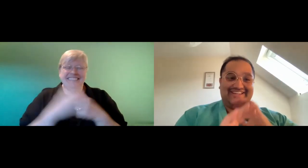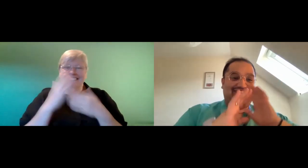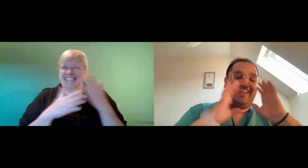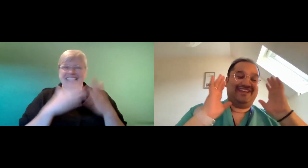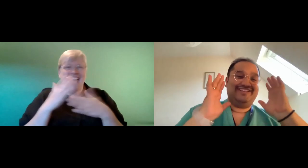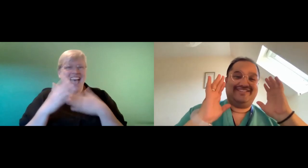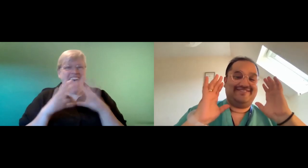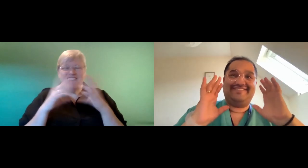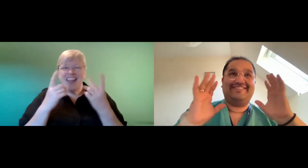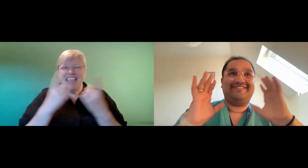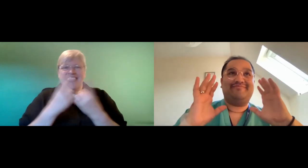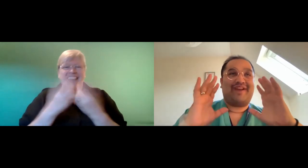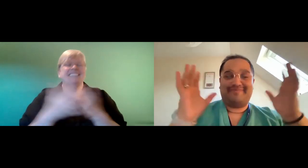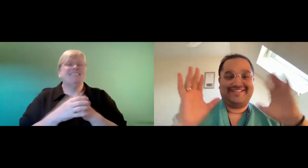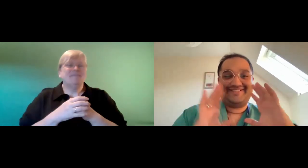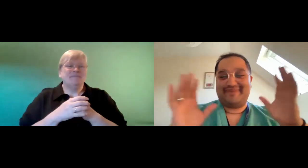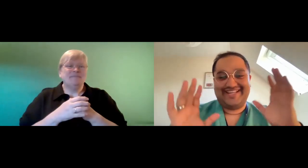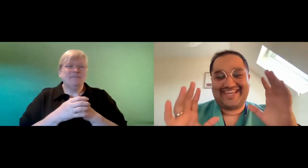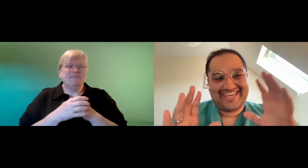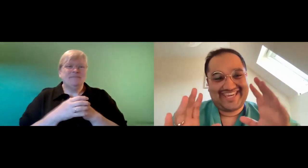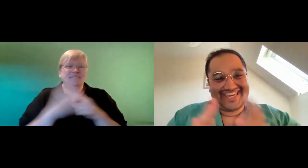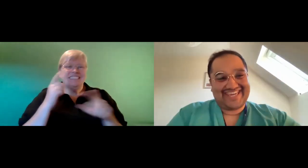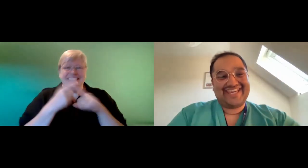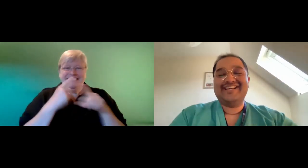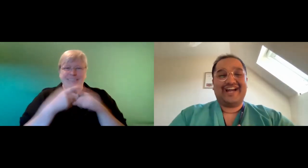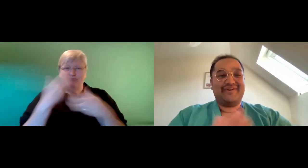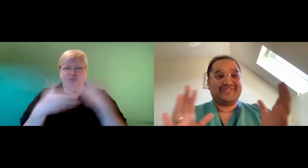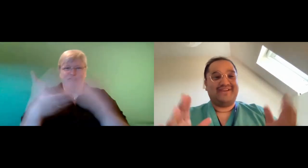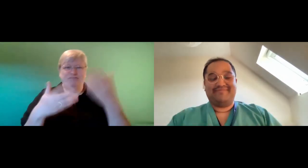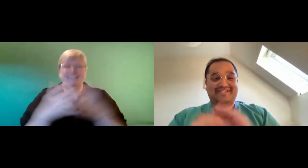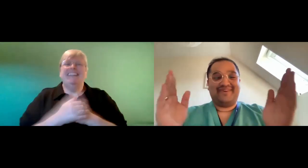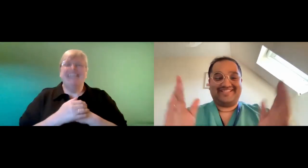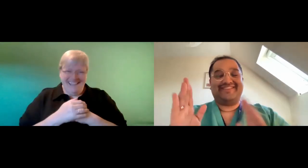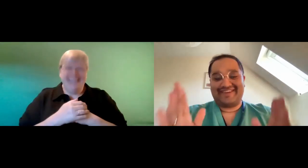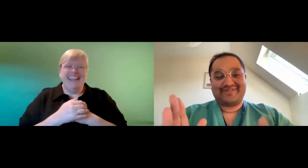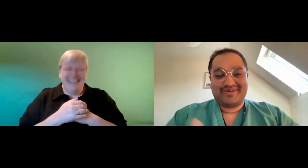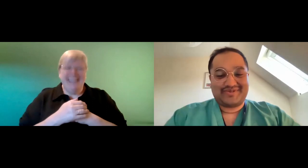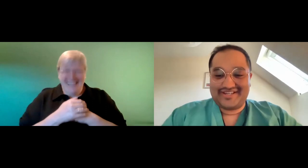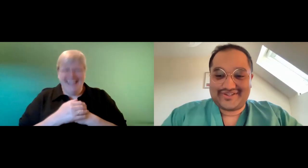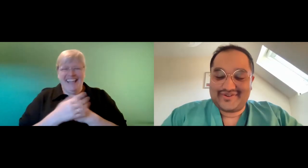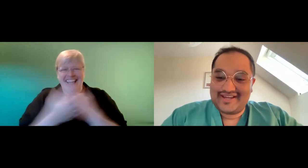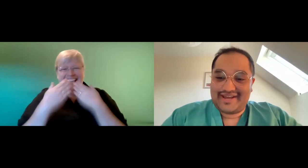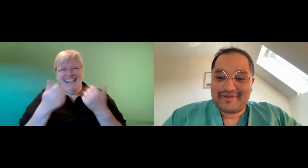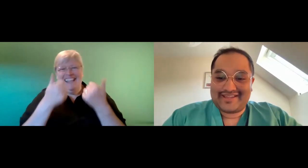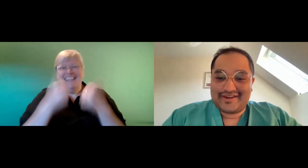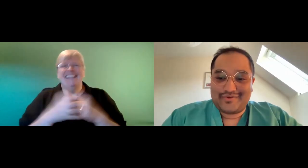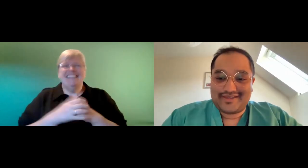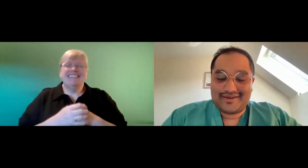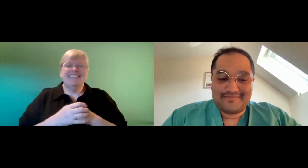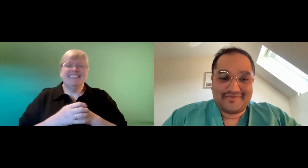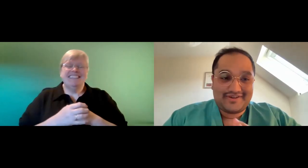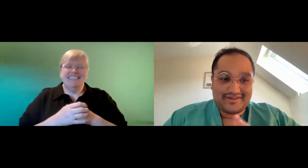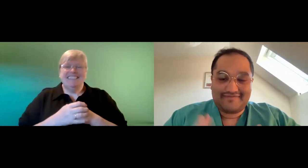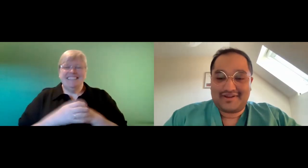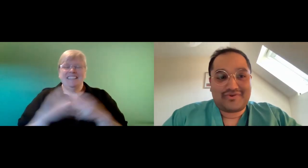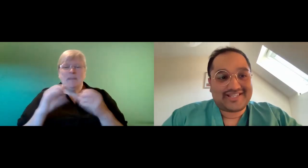signing in rapid speed and i would explain but it's amazing thank you so much what you do and making the host